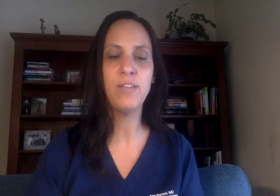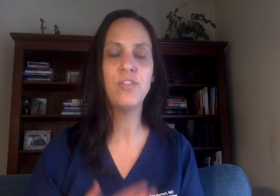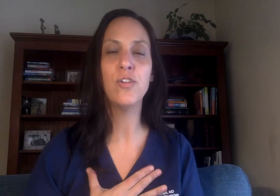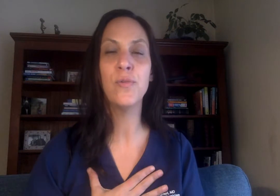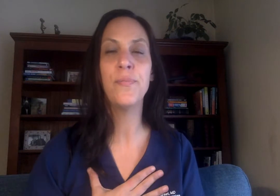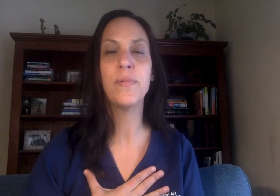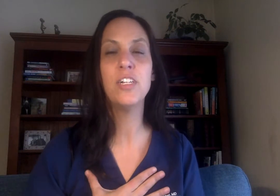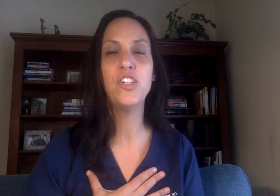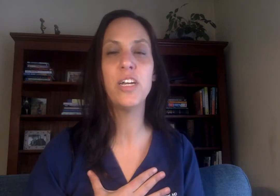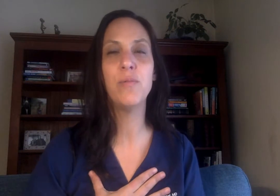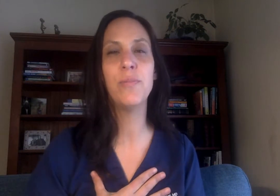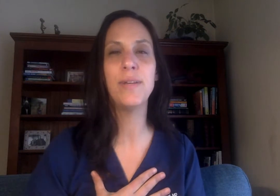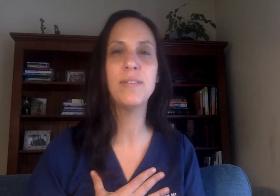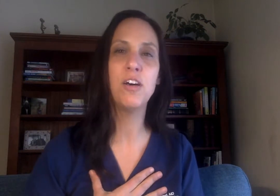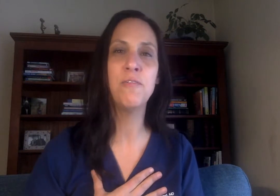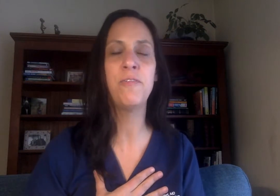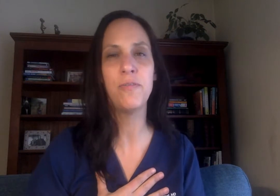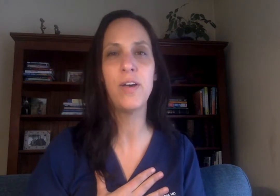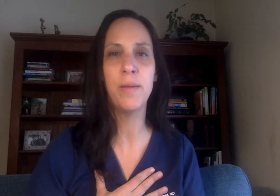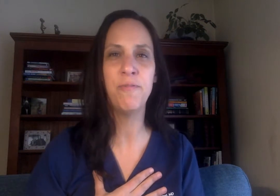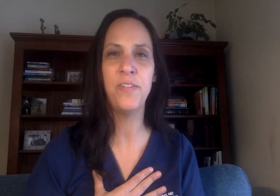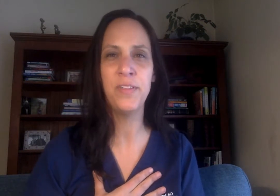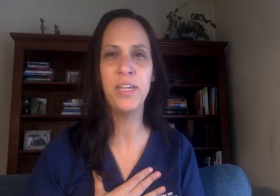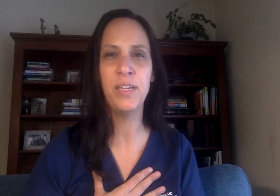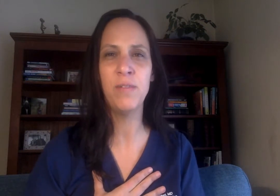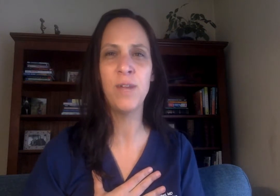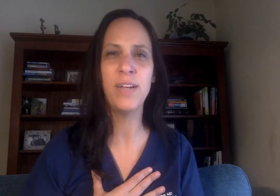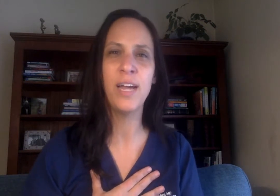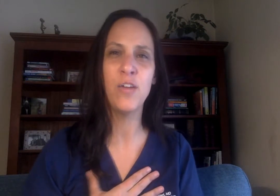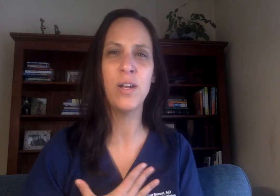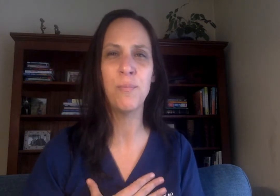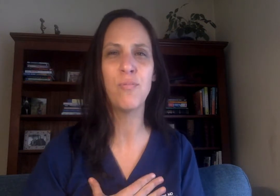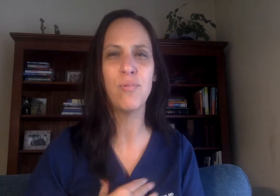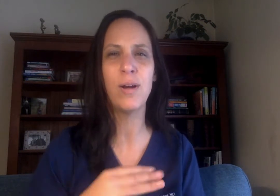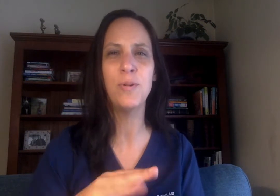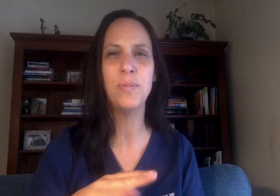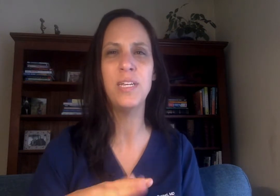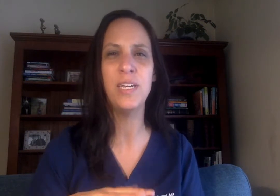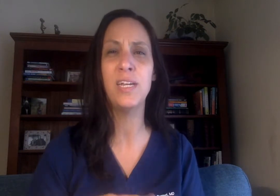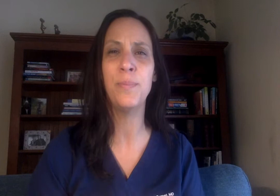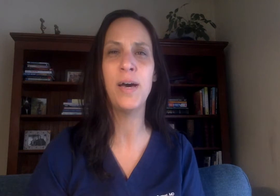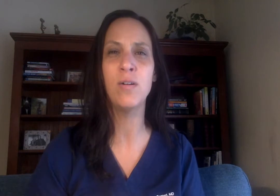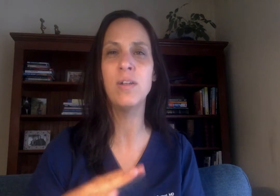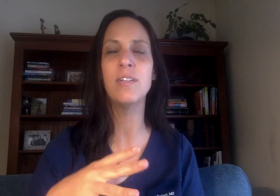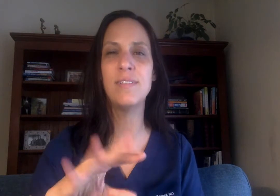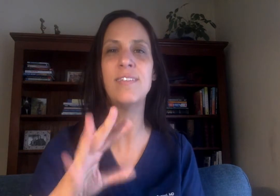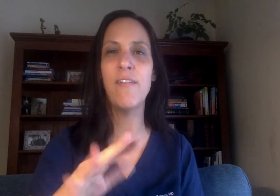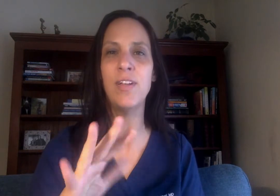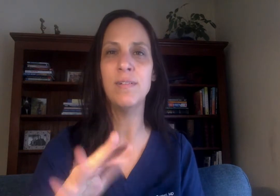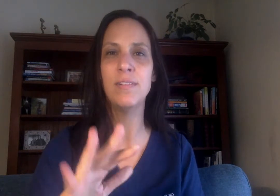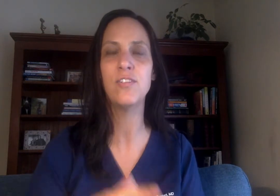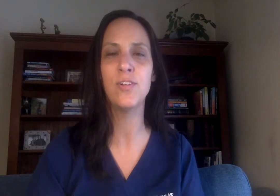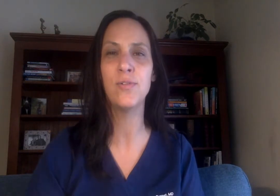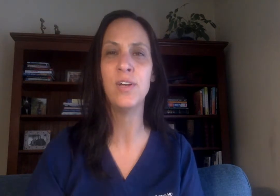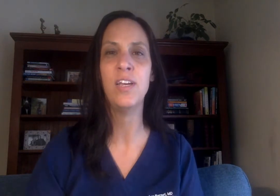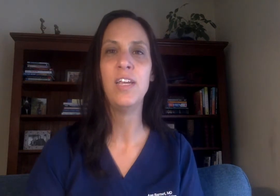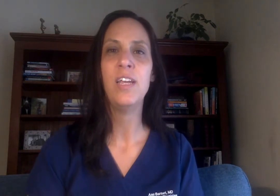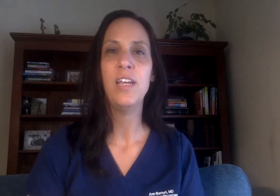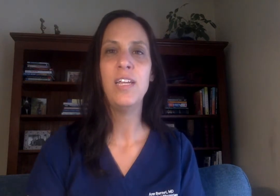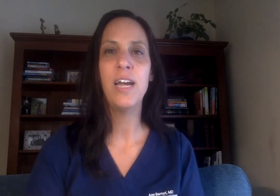so I'm gonna check in with myself. I'm feeling right now that I'm probably at about a seven. So yeah